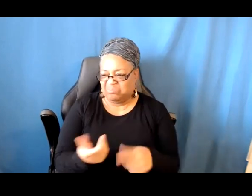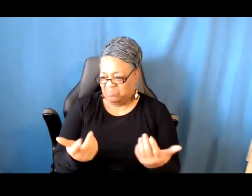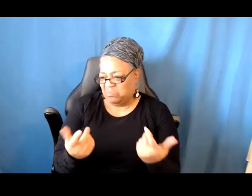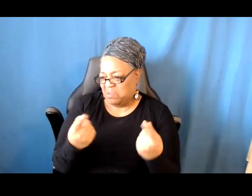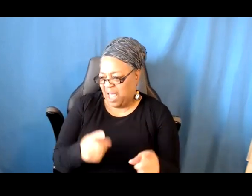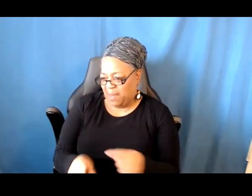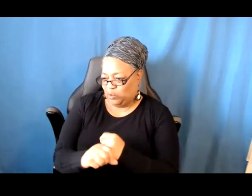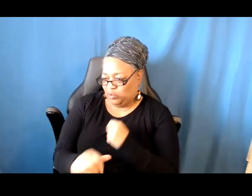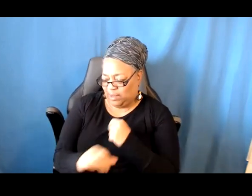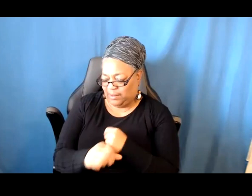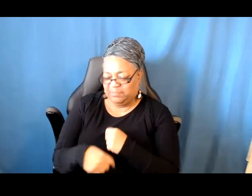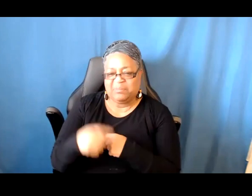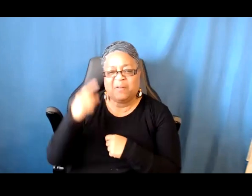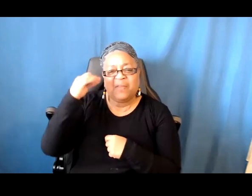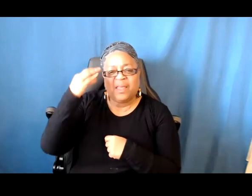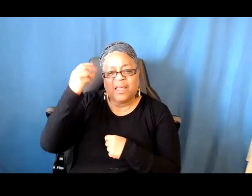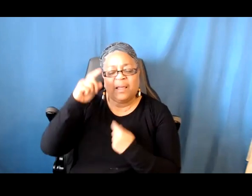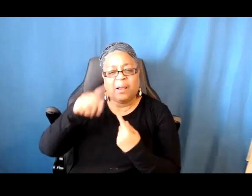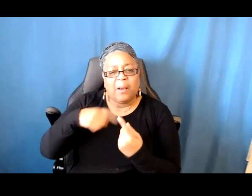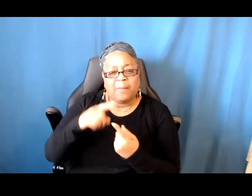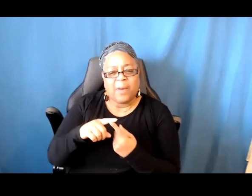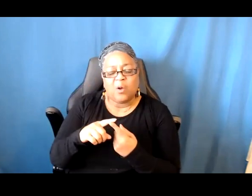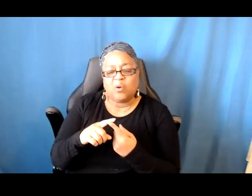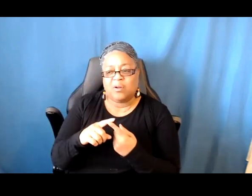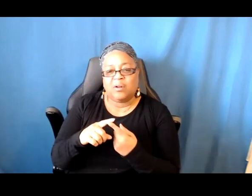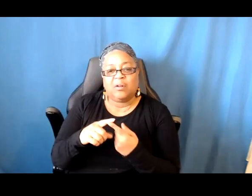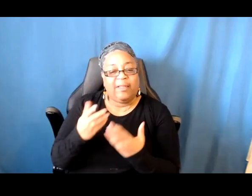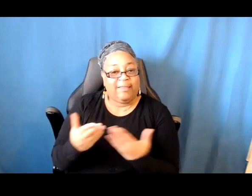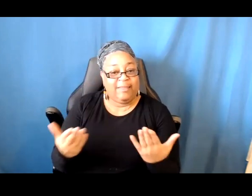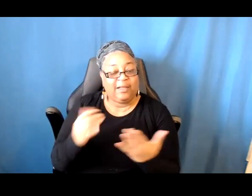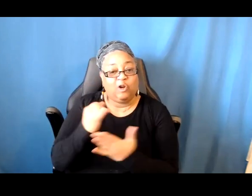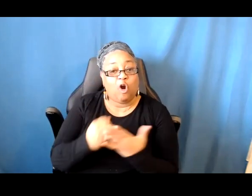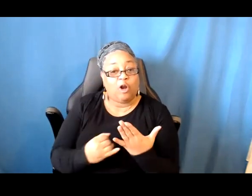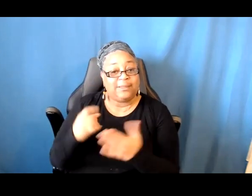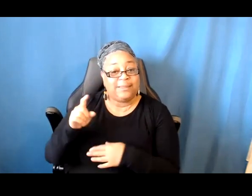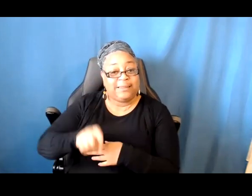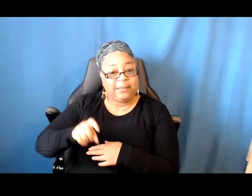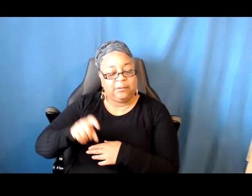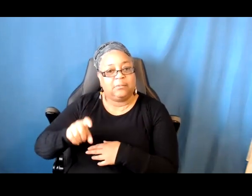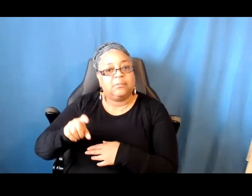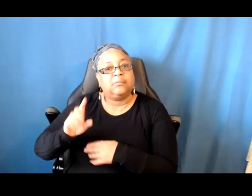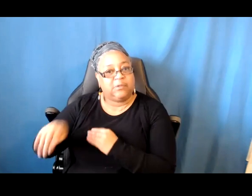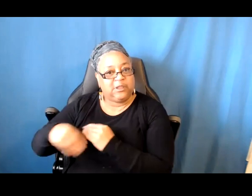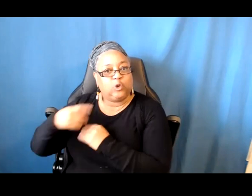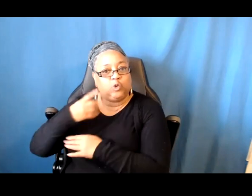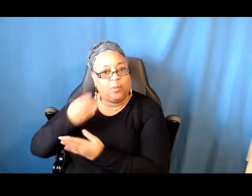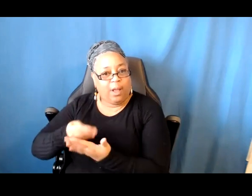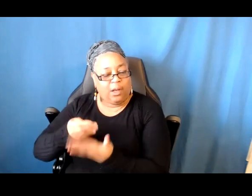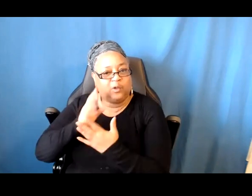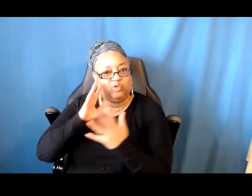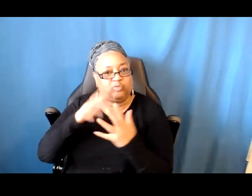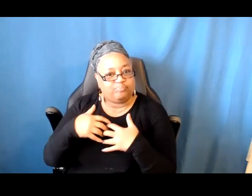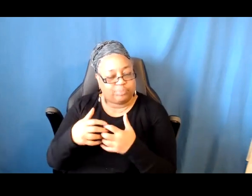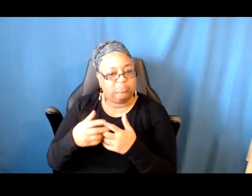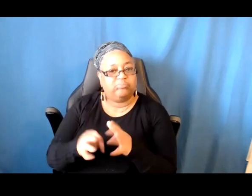about the many different things in addition to money that artists need in order to get a project off the ground, bring it to a successful